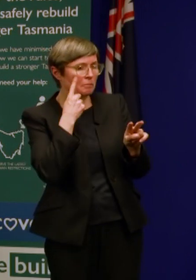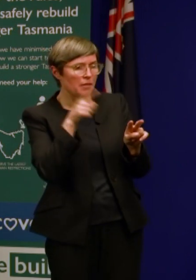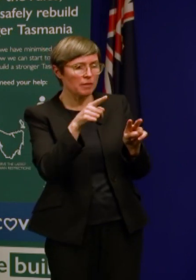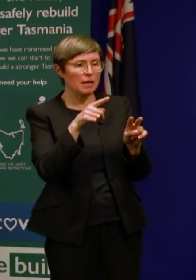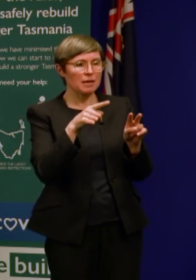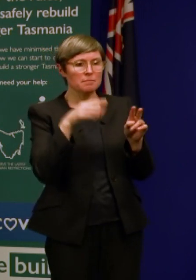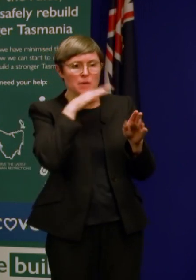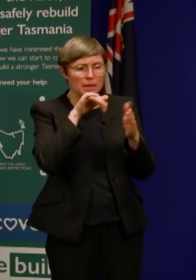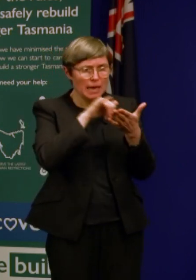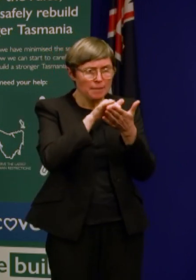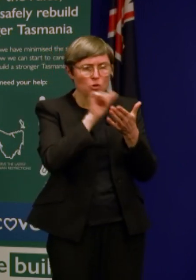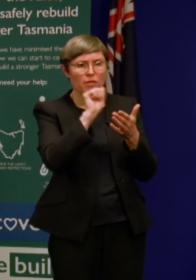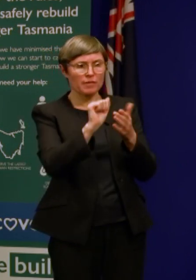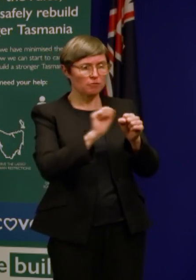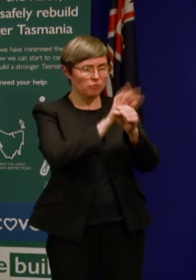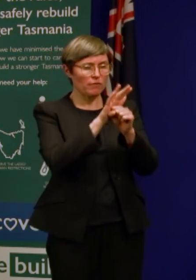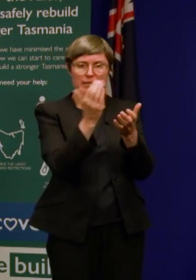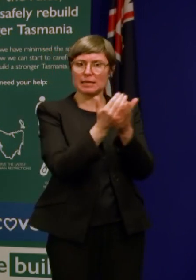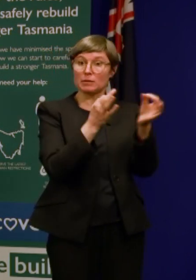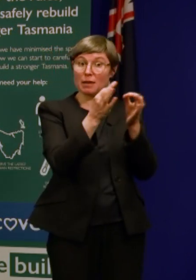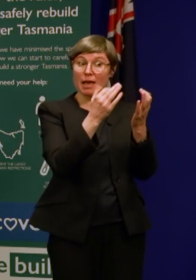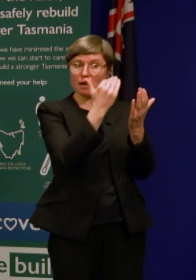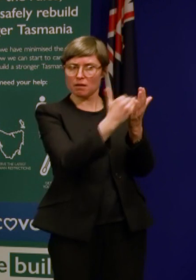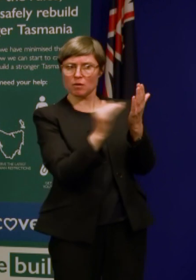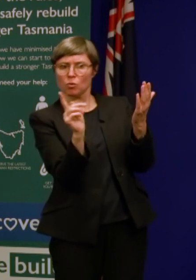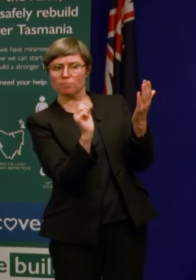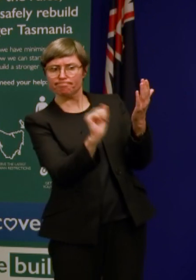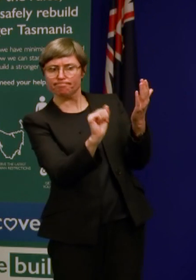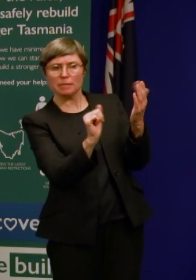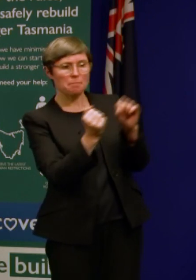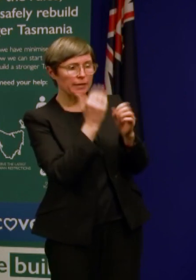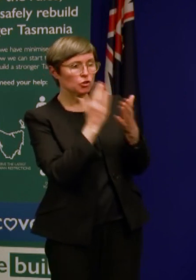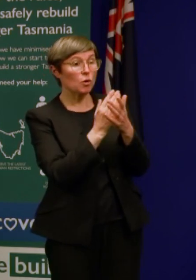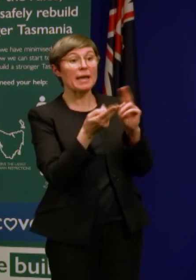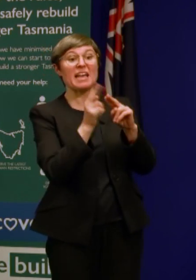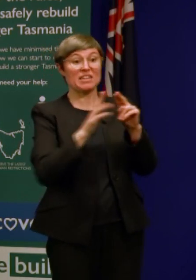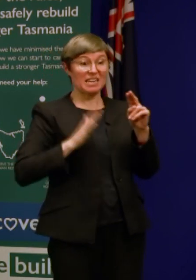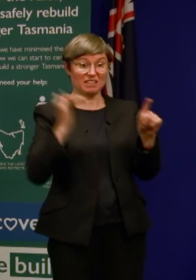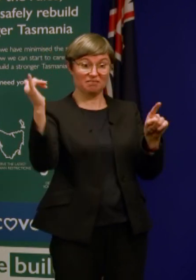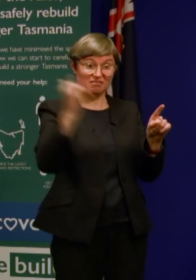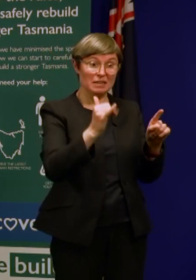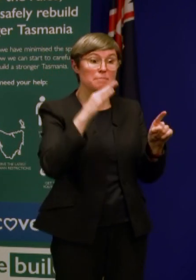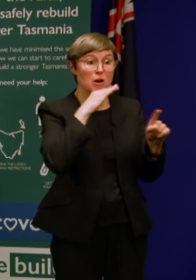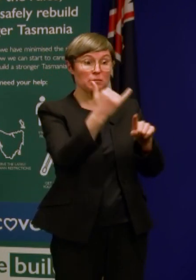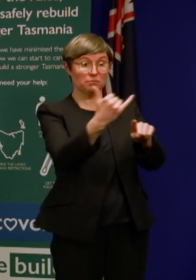in place at Tullamarine to ensure that people can continue to transit through that facility safely.